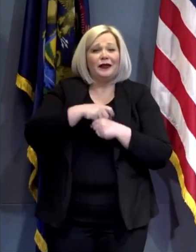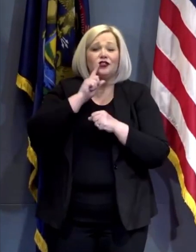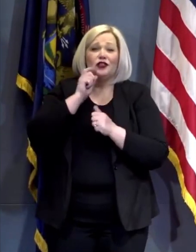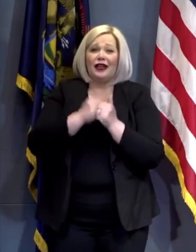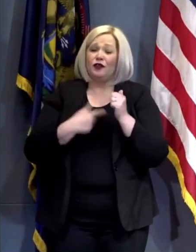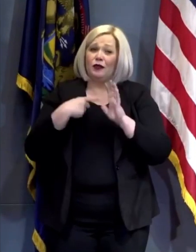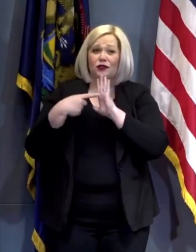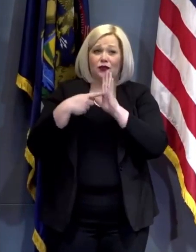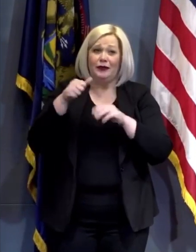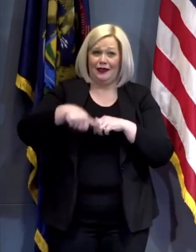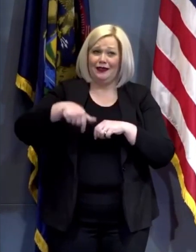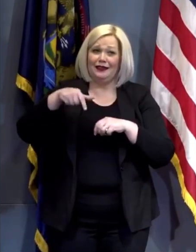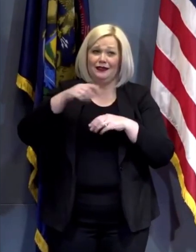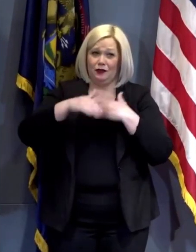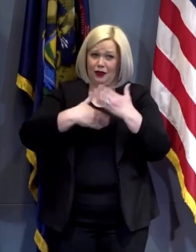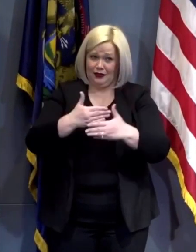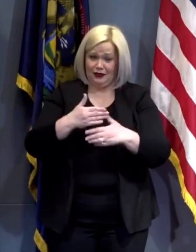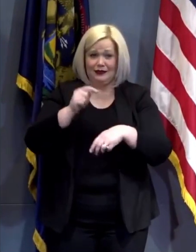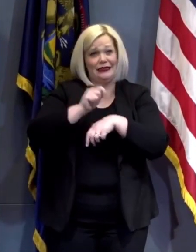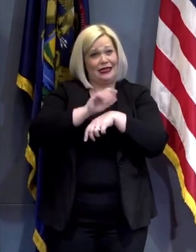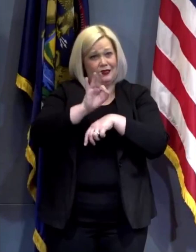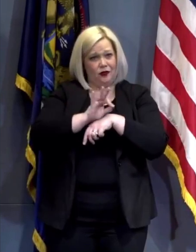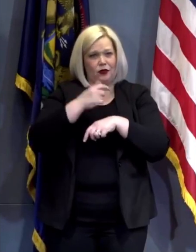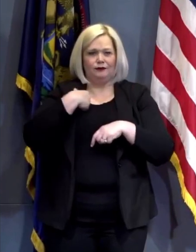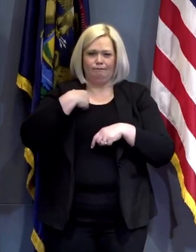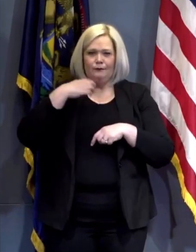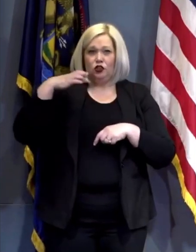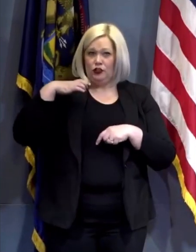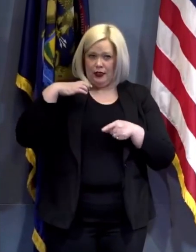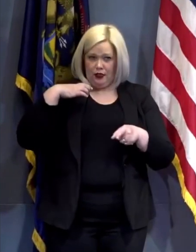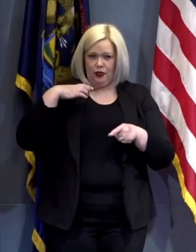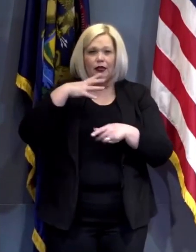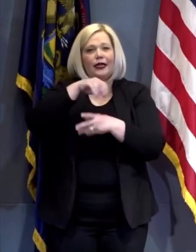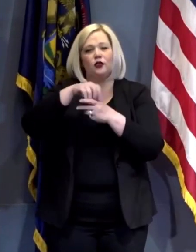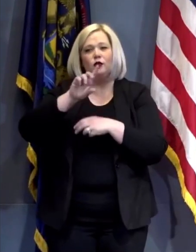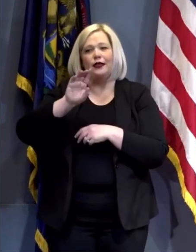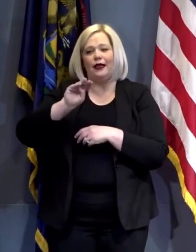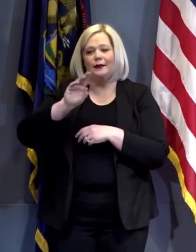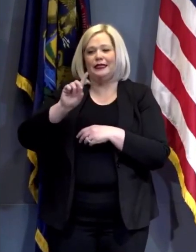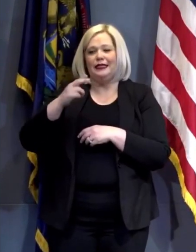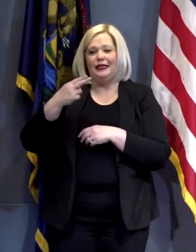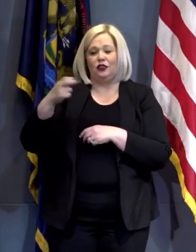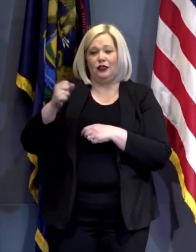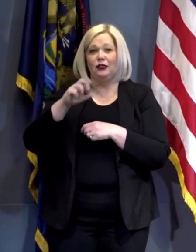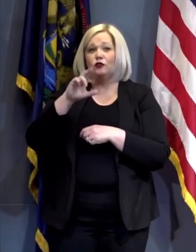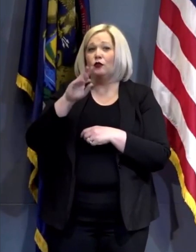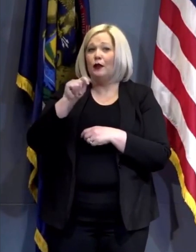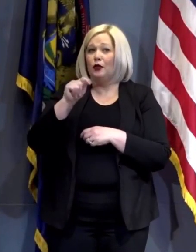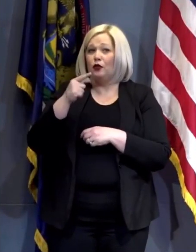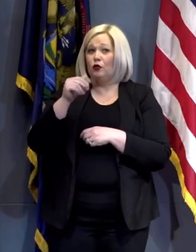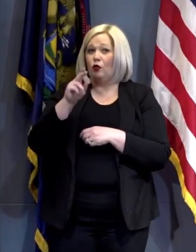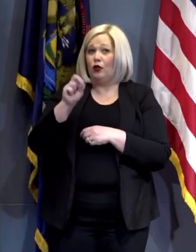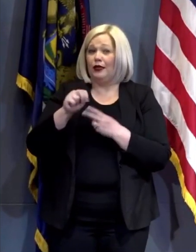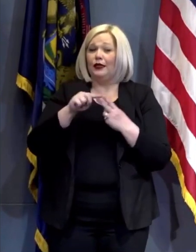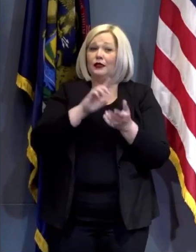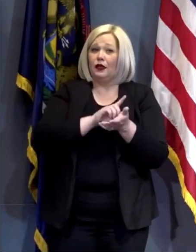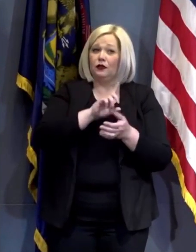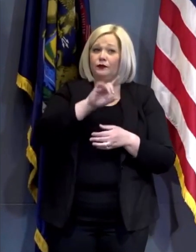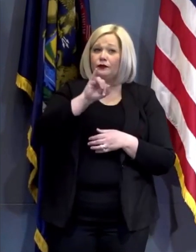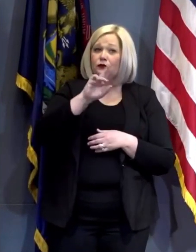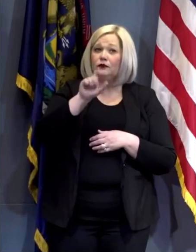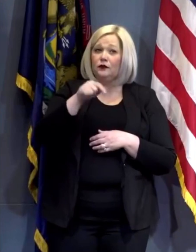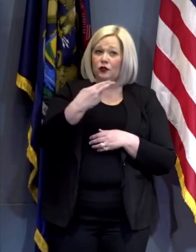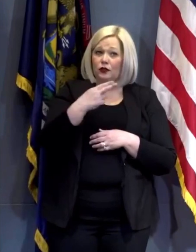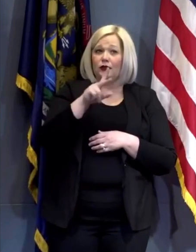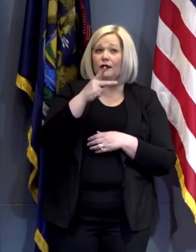The task force, which will be chaired by myself and will include the Department of Health and Human Services Director Robert Gordon and Dr. Khaldun, our Chief Medical